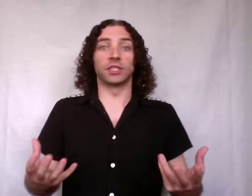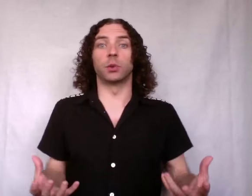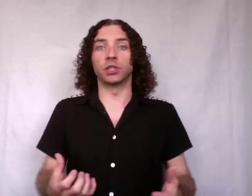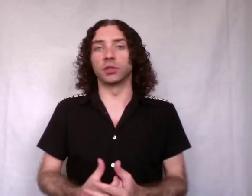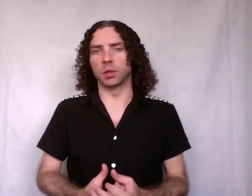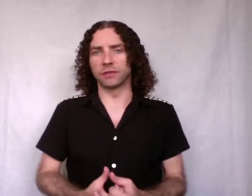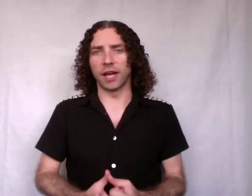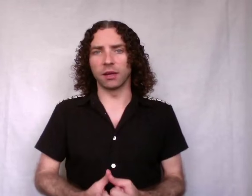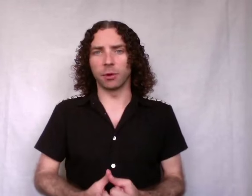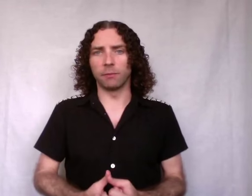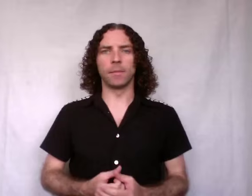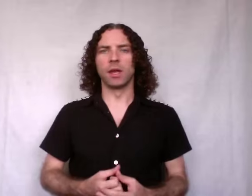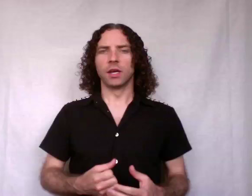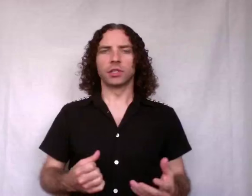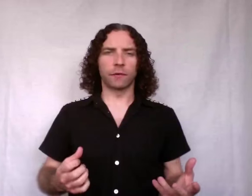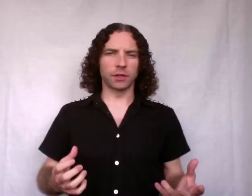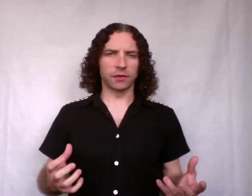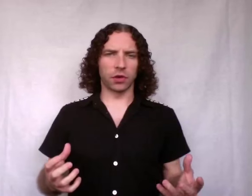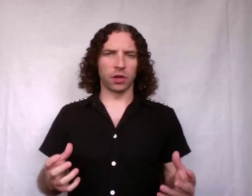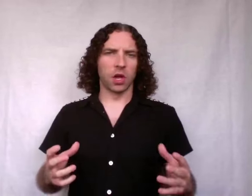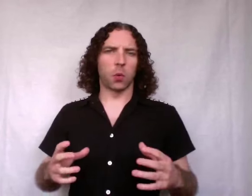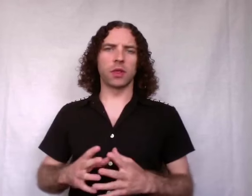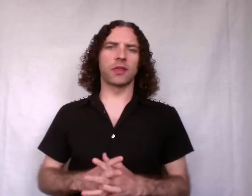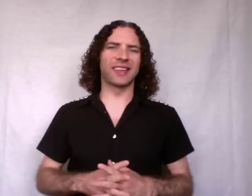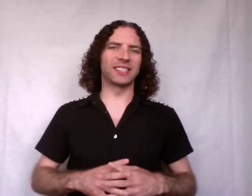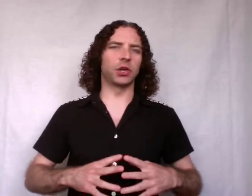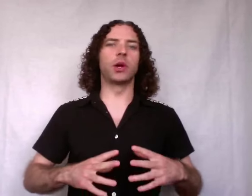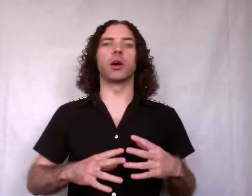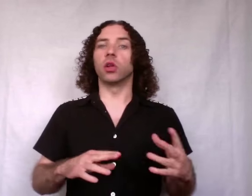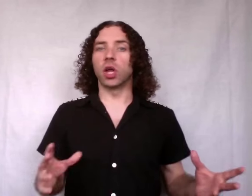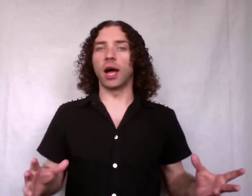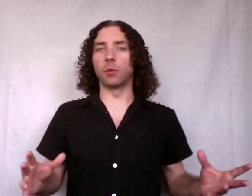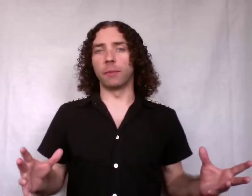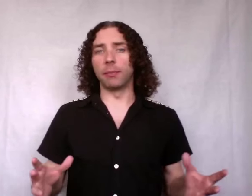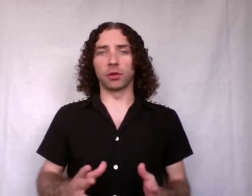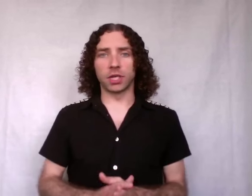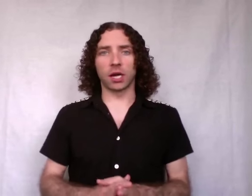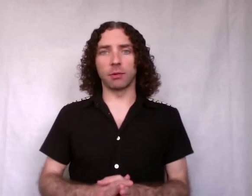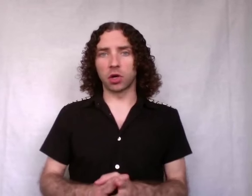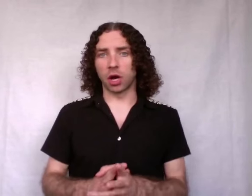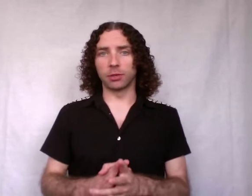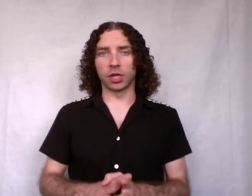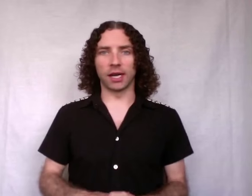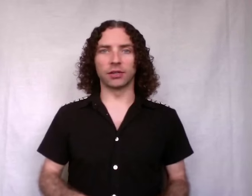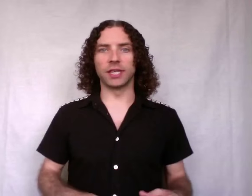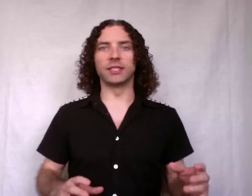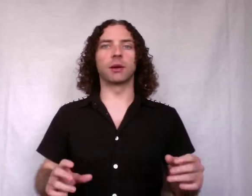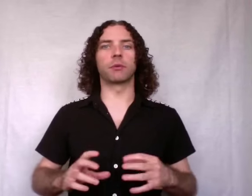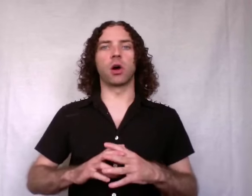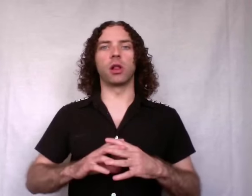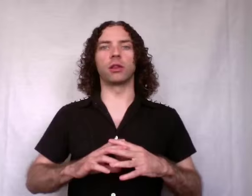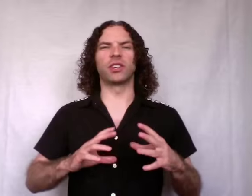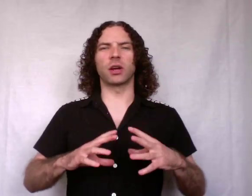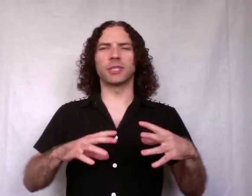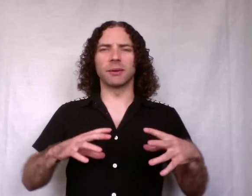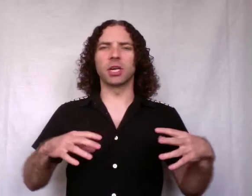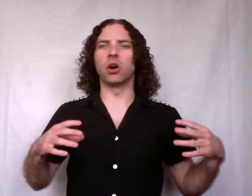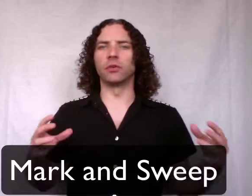situations where it's valuable. So first of all, one of the things that you hear a lot when people are talking about garbage collectors is they talk about something called